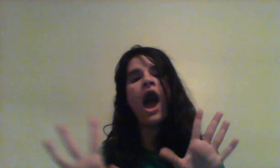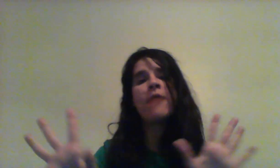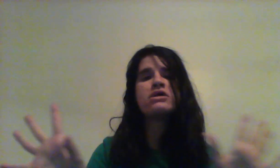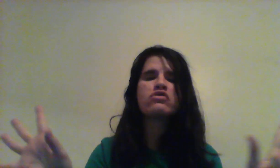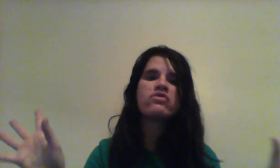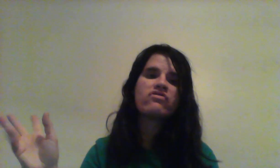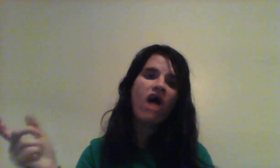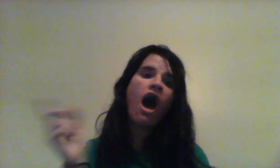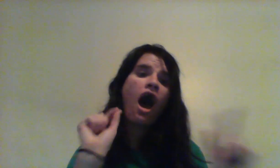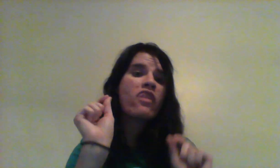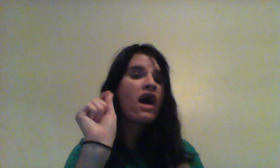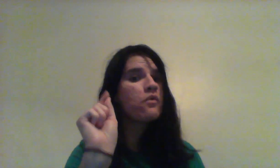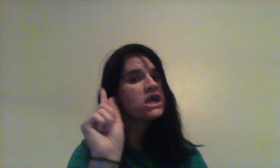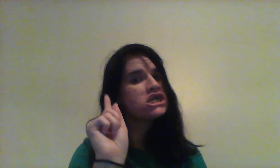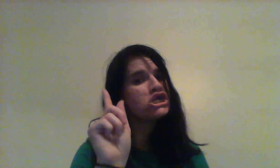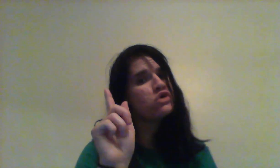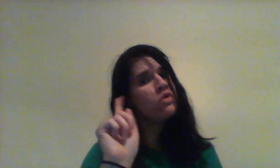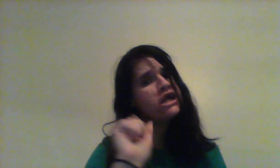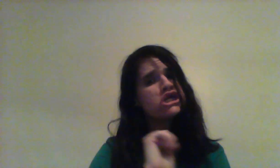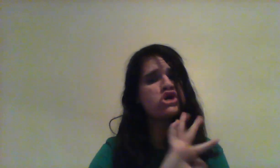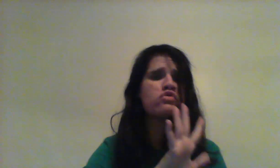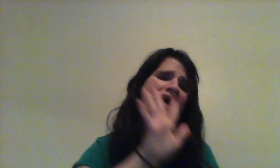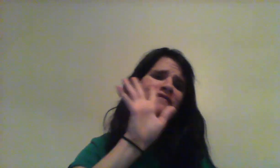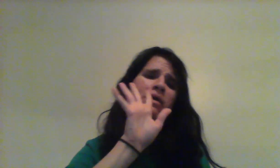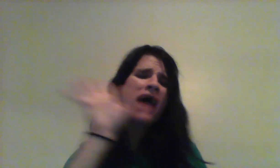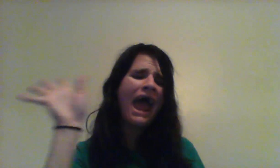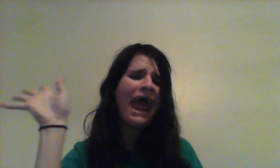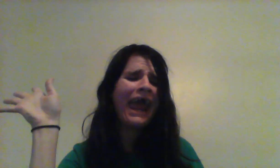I'm a shooting star. I'm a wish you wish you never left me.